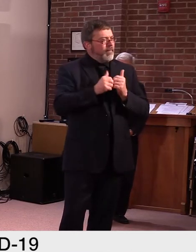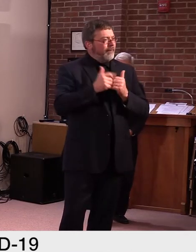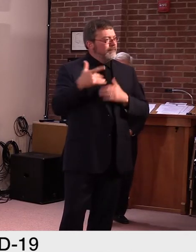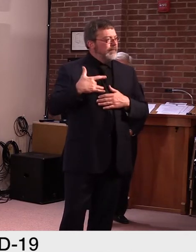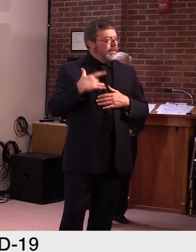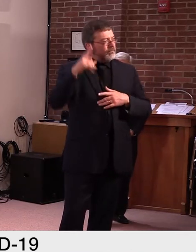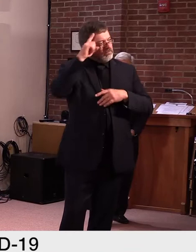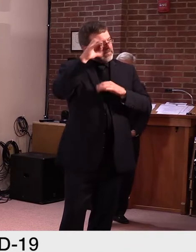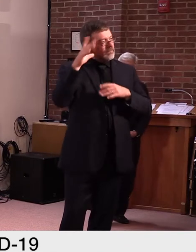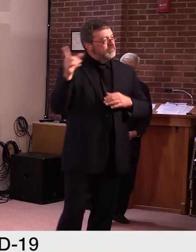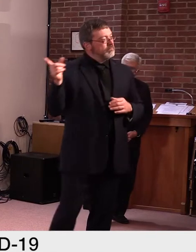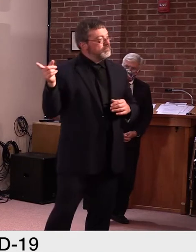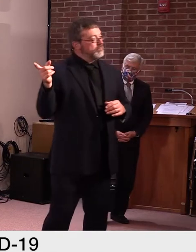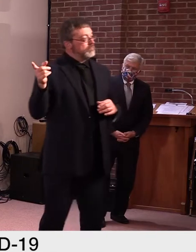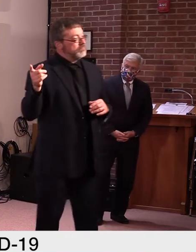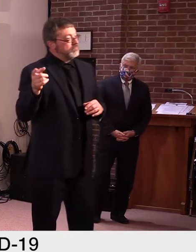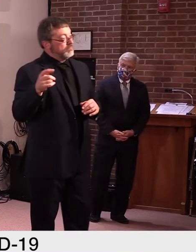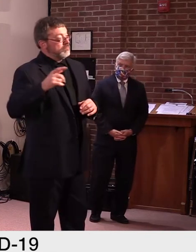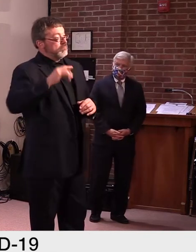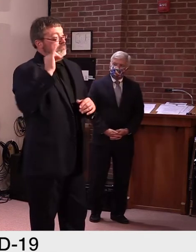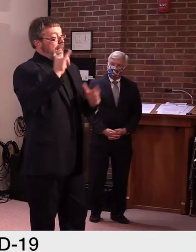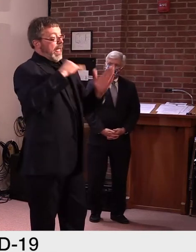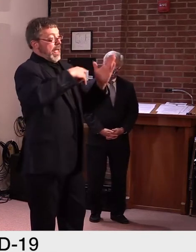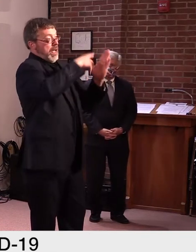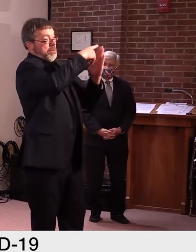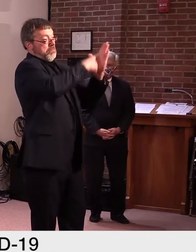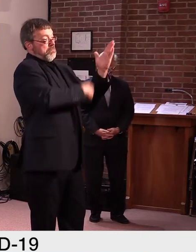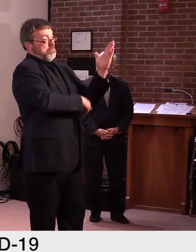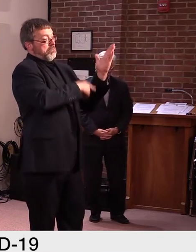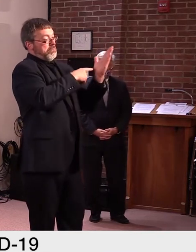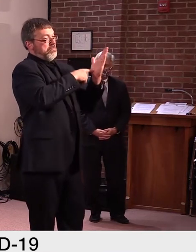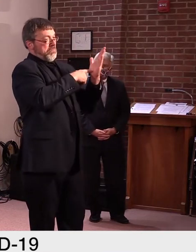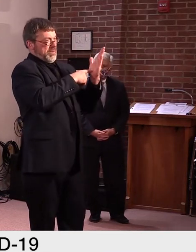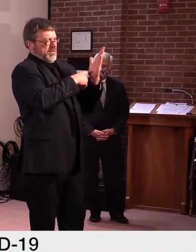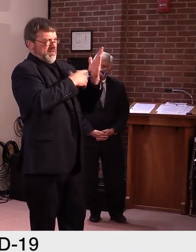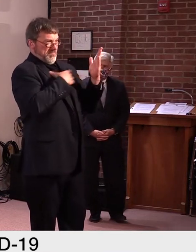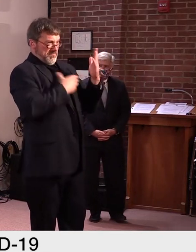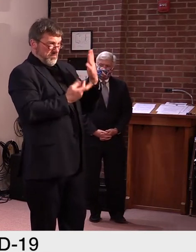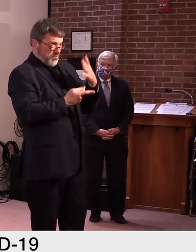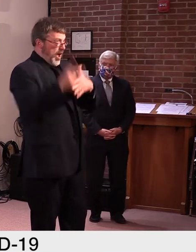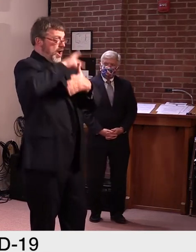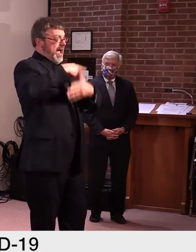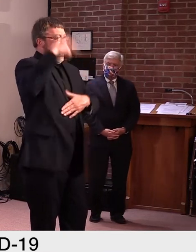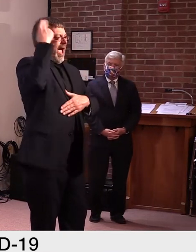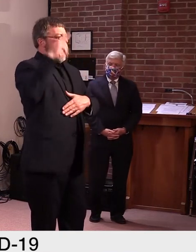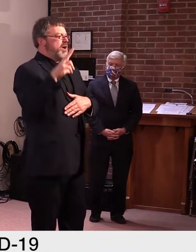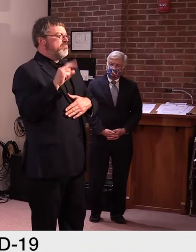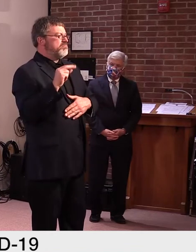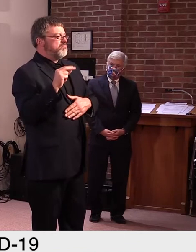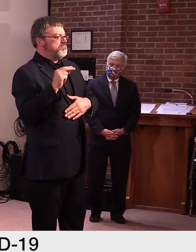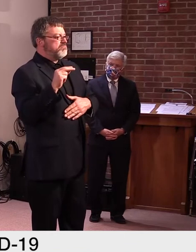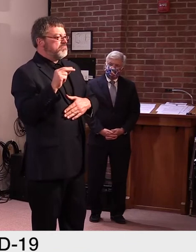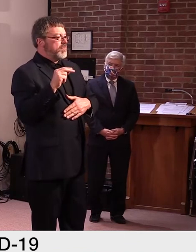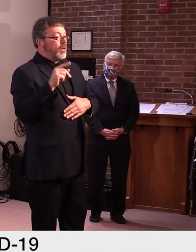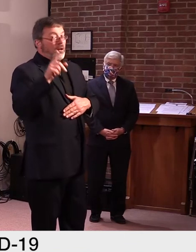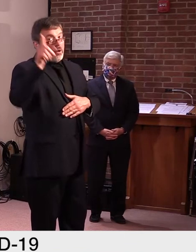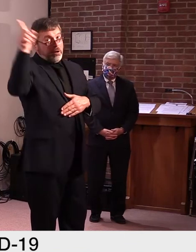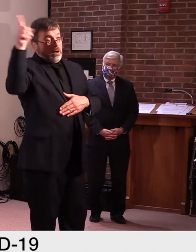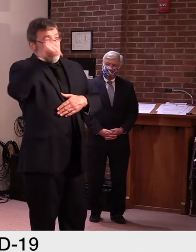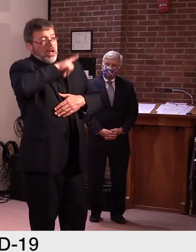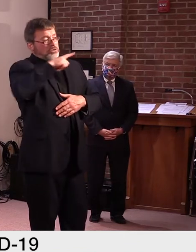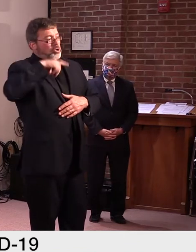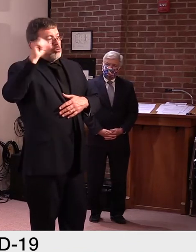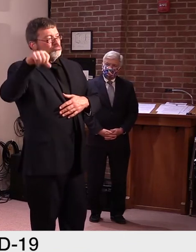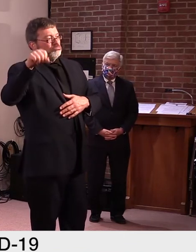top priority, obviously a priority for the legislature and legislative leadership. Uh, and, uh, so it's been passed. I will,